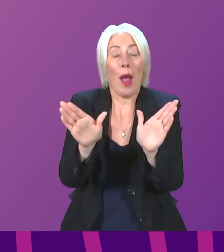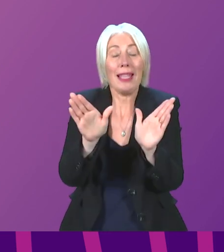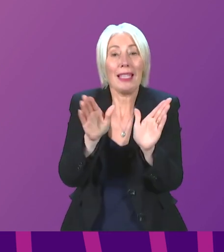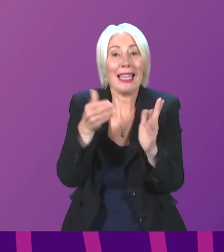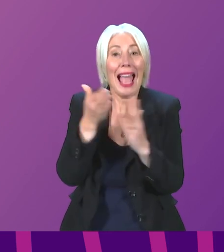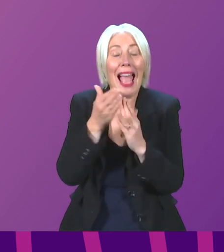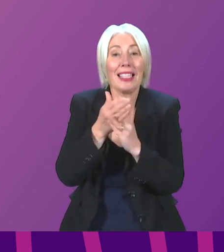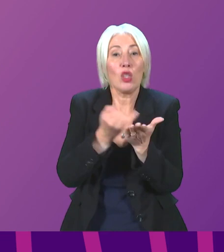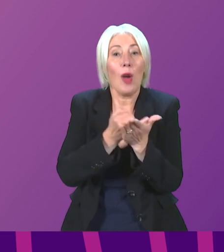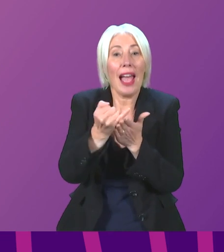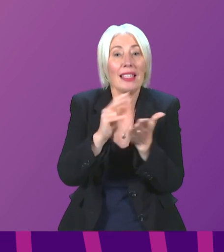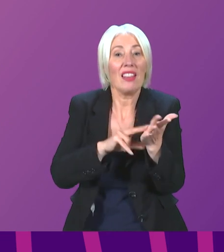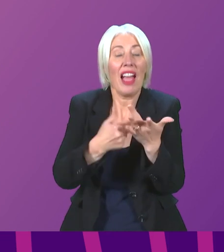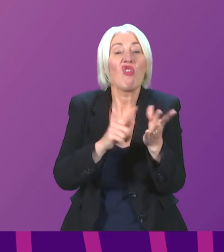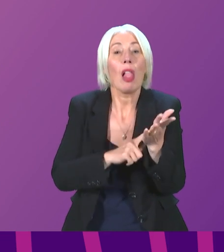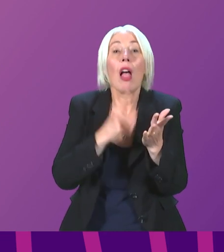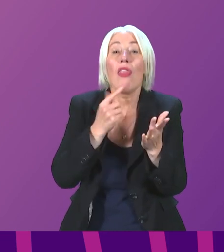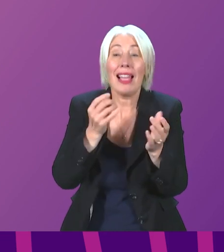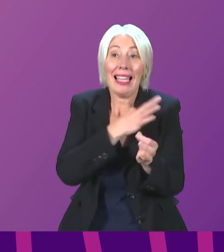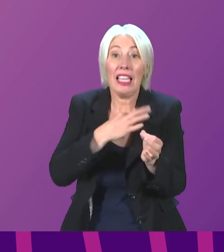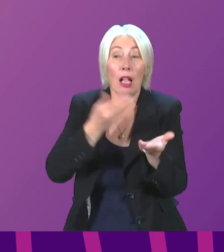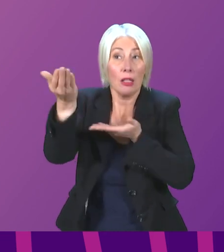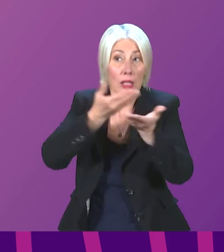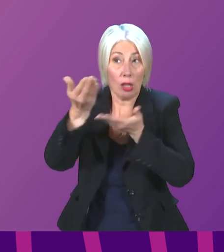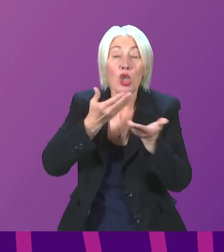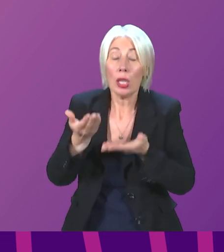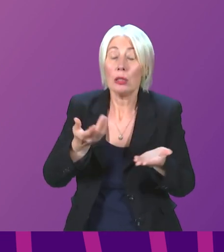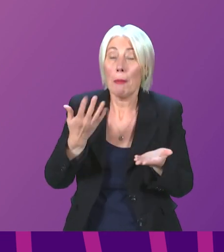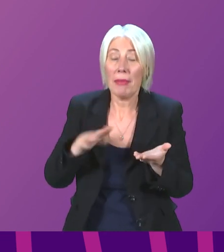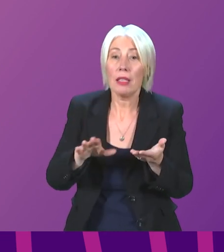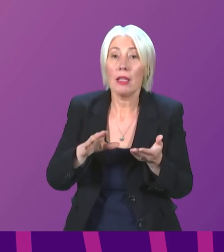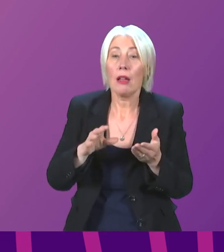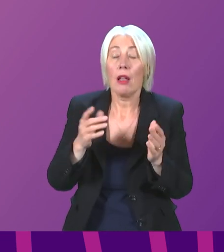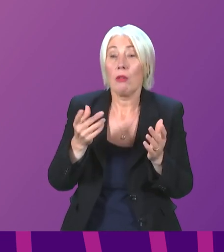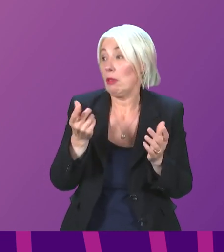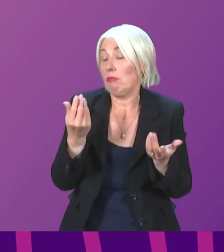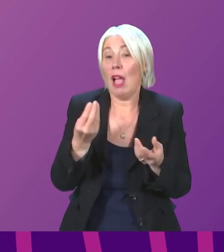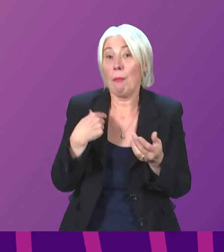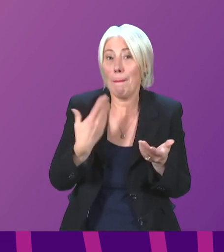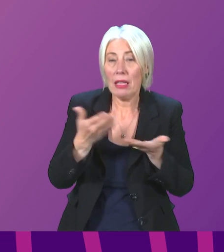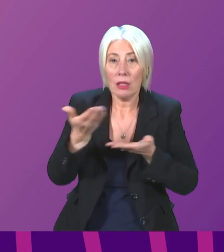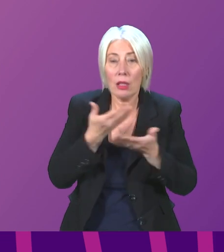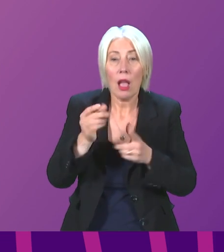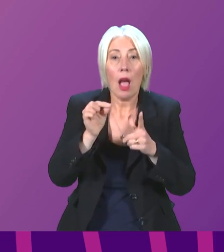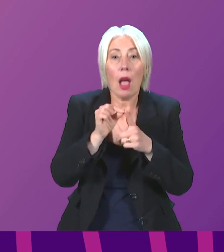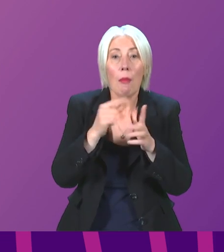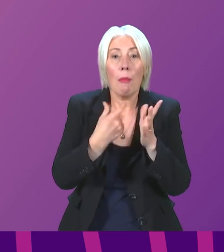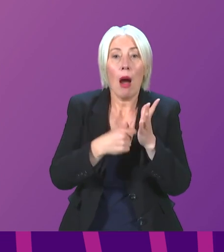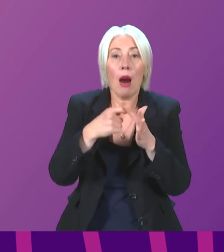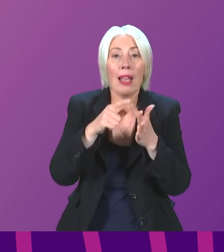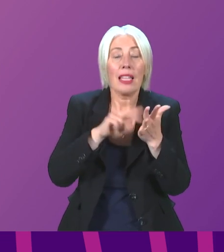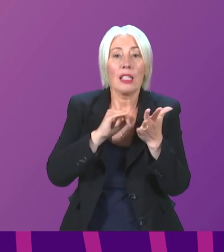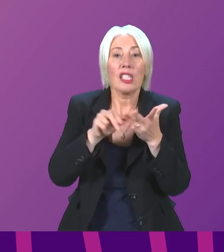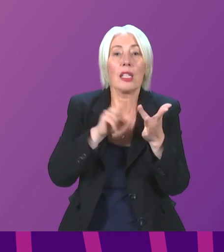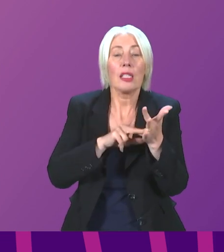antivirals, that is a clinical discussion that is very much taking place. I have been contacted by the likes of, for example, Parkinson's UK, who I know